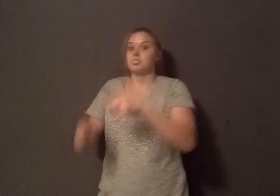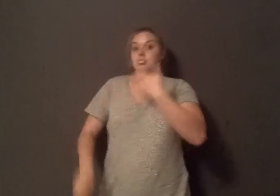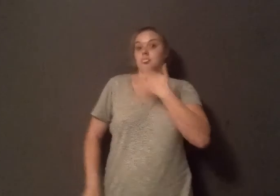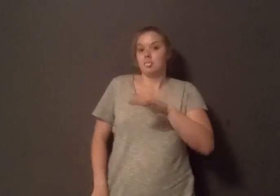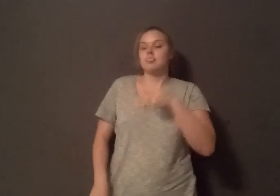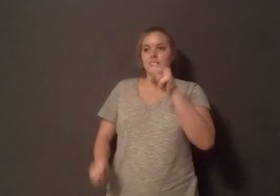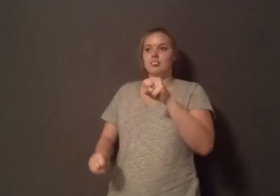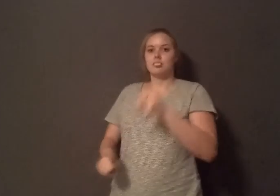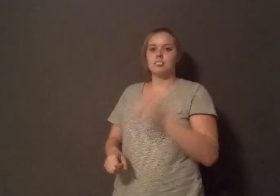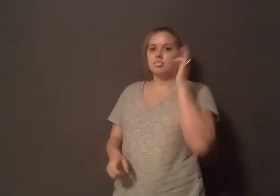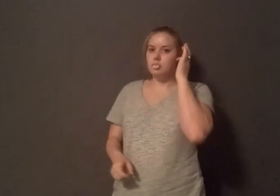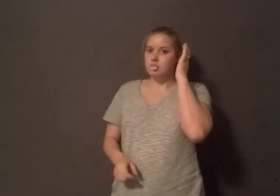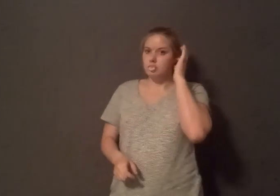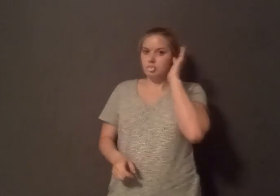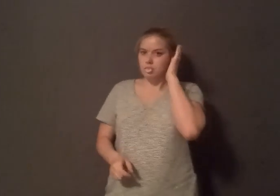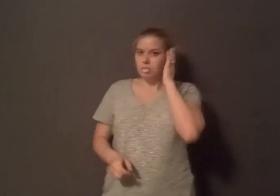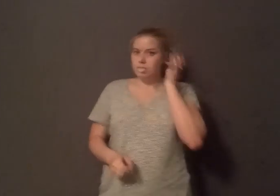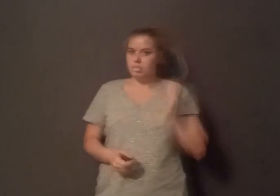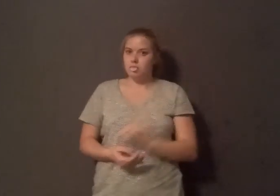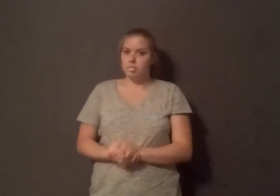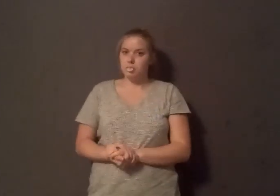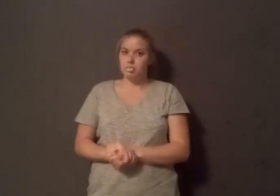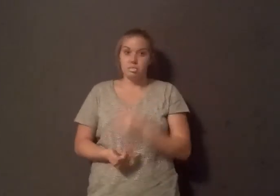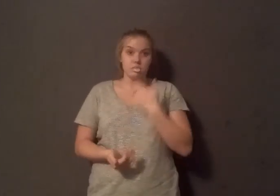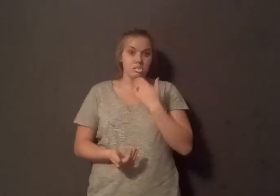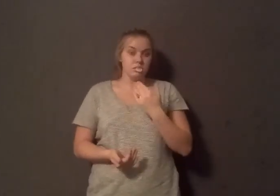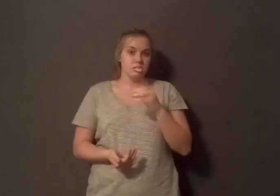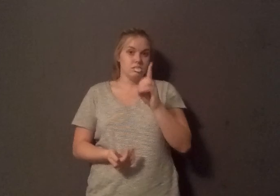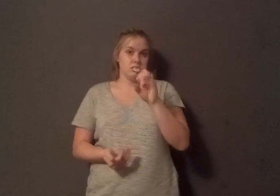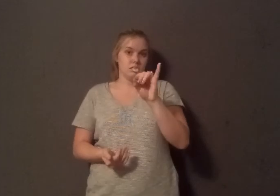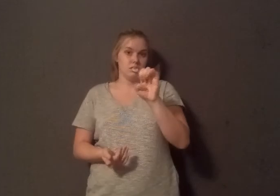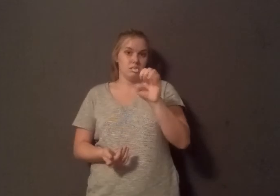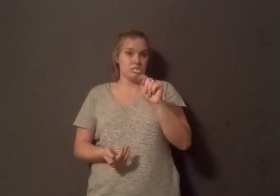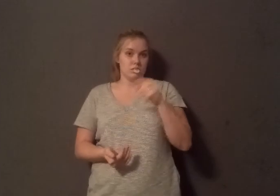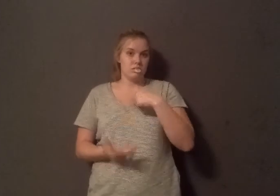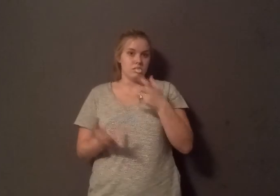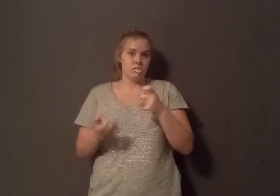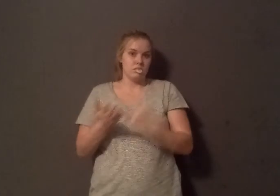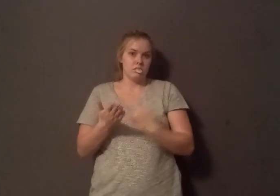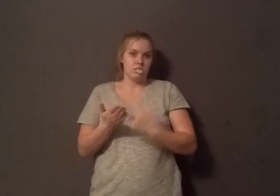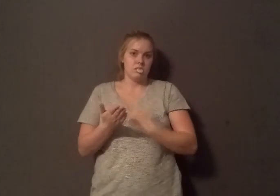So then we can talk about the good diets. I'm not sure why. I'm not going to get into that. Into diet? No.